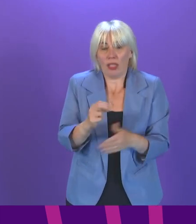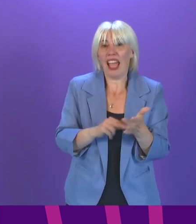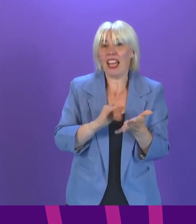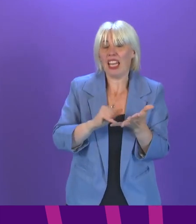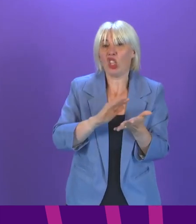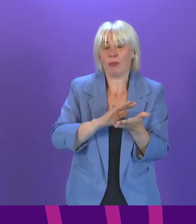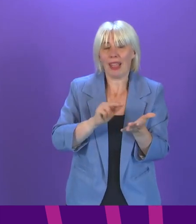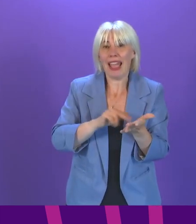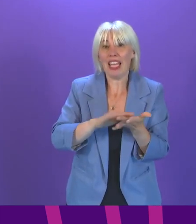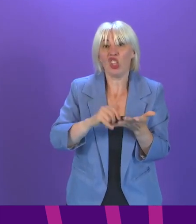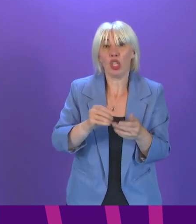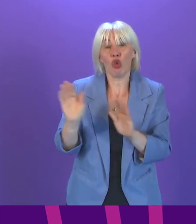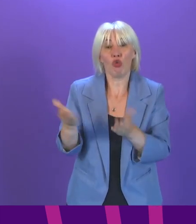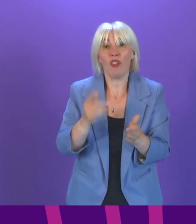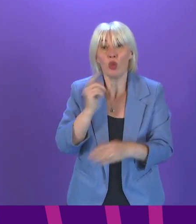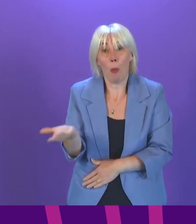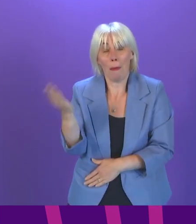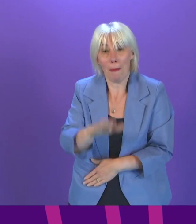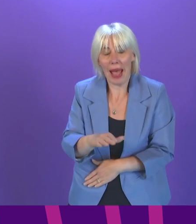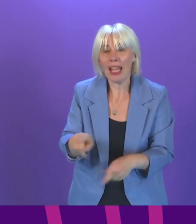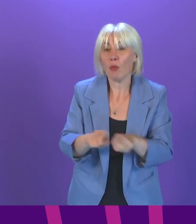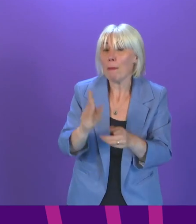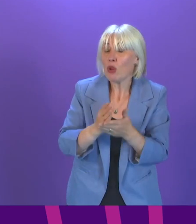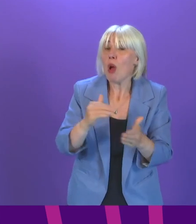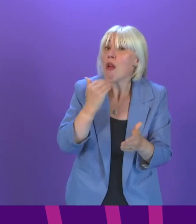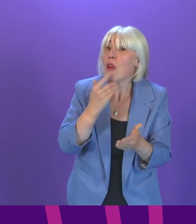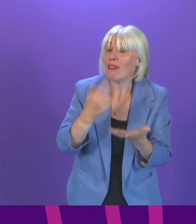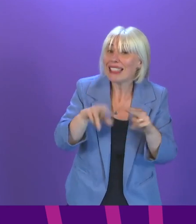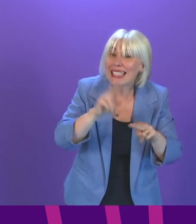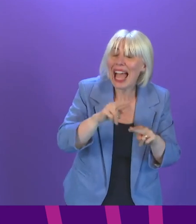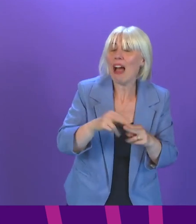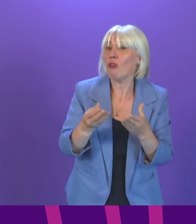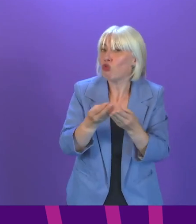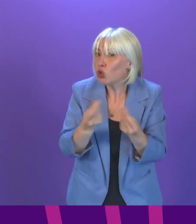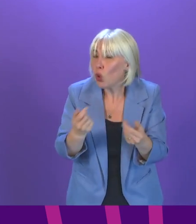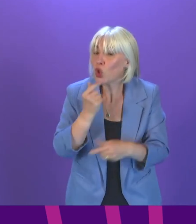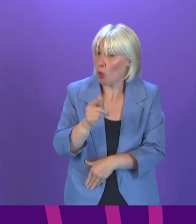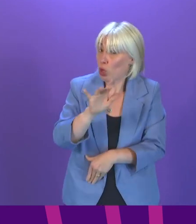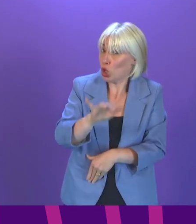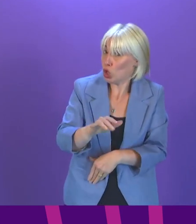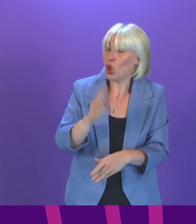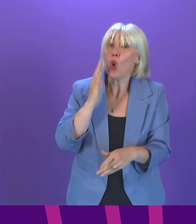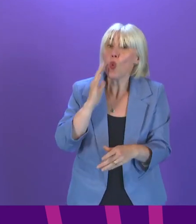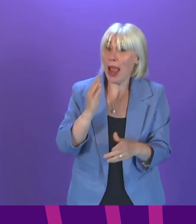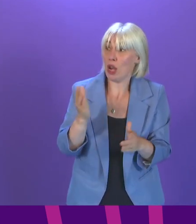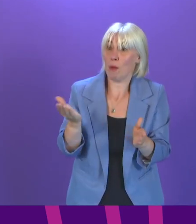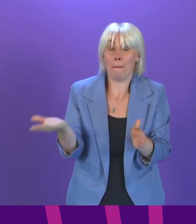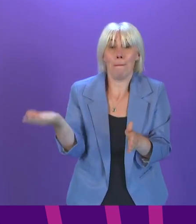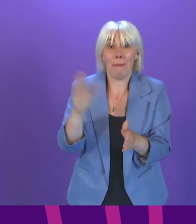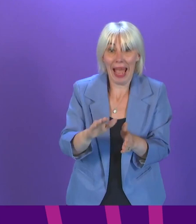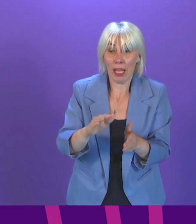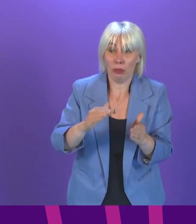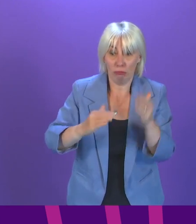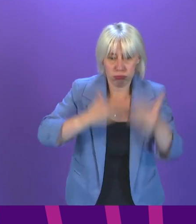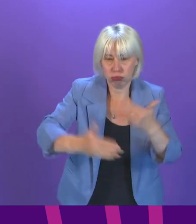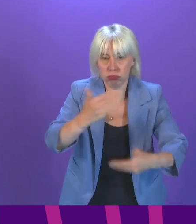resume? And can she also guarantee that sufficient staff and resources will be in place to ensure that there will be no shortfall in the services